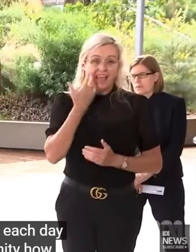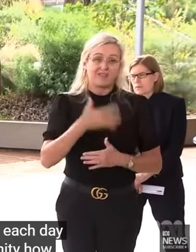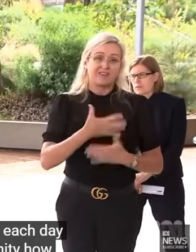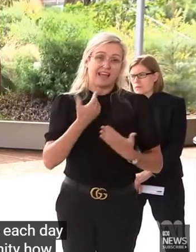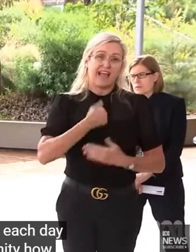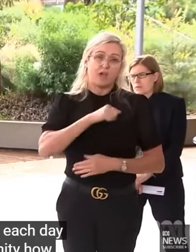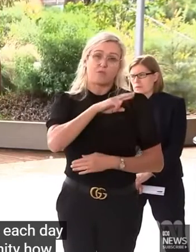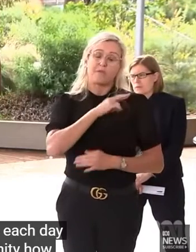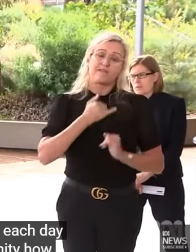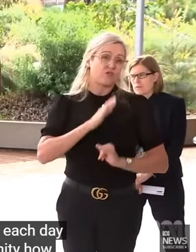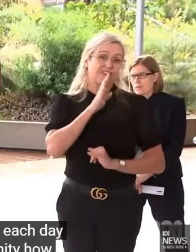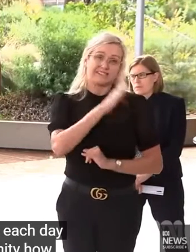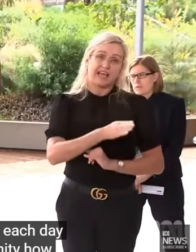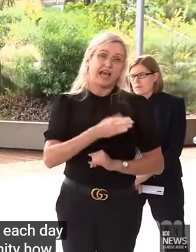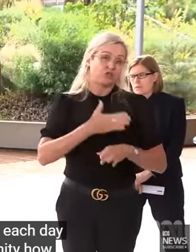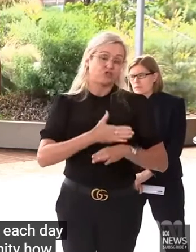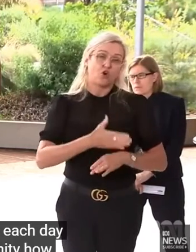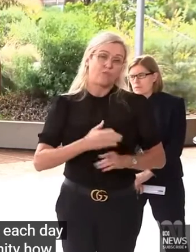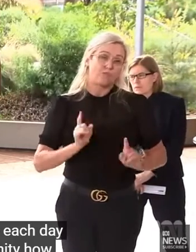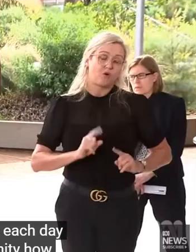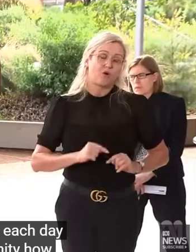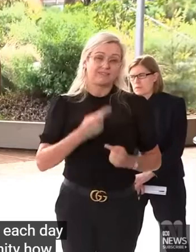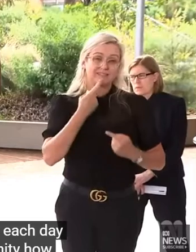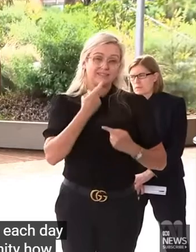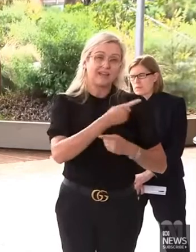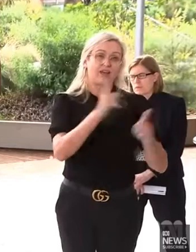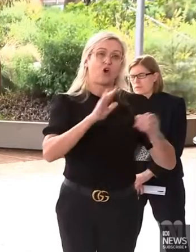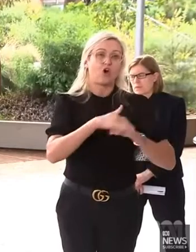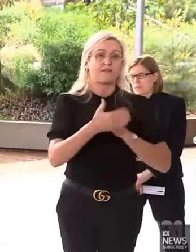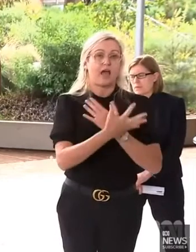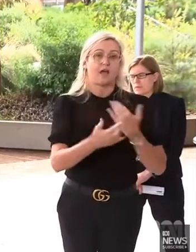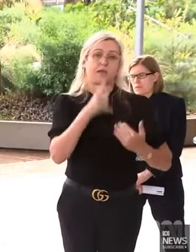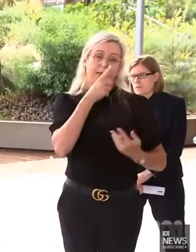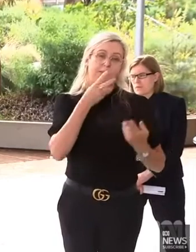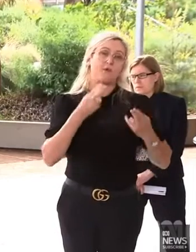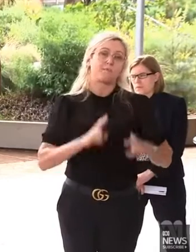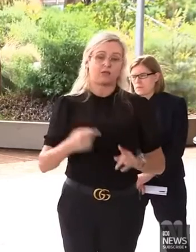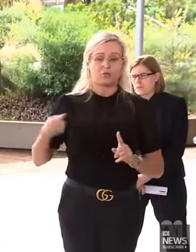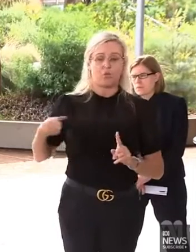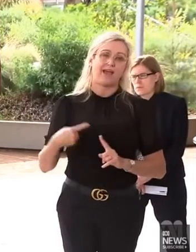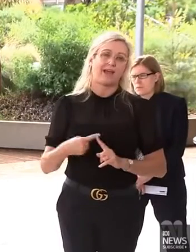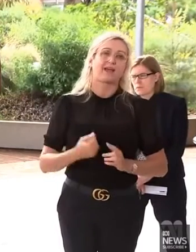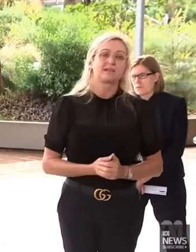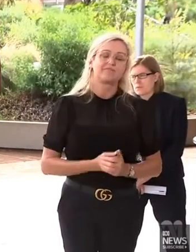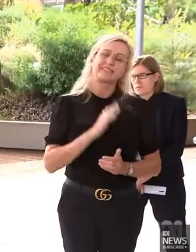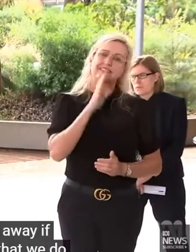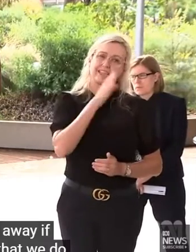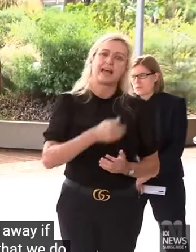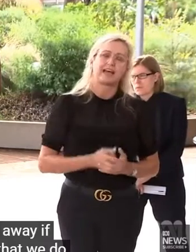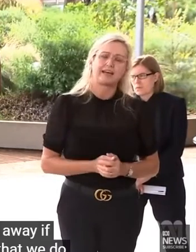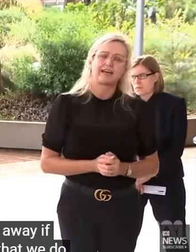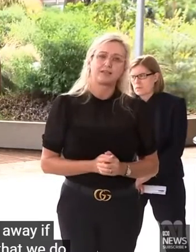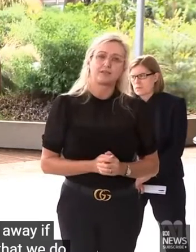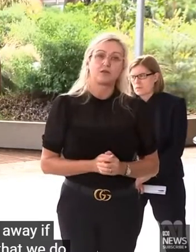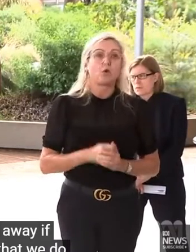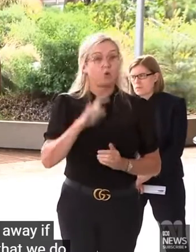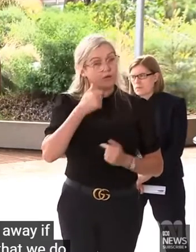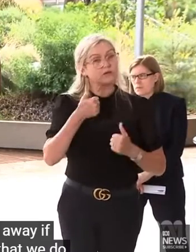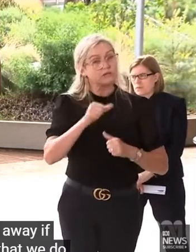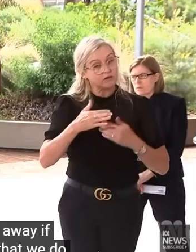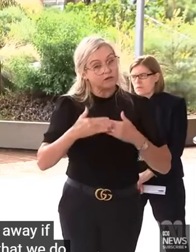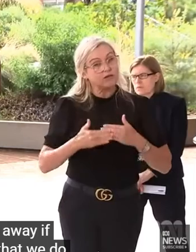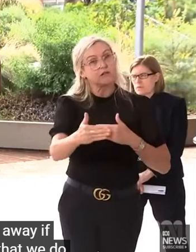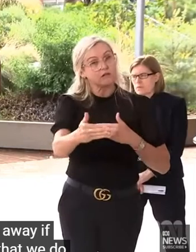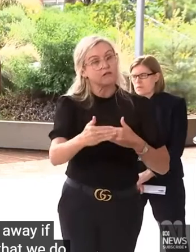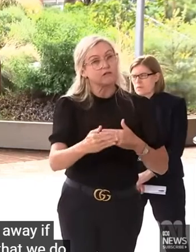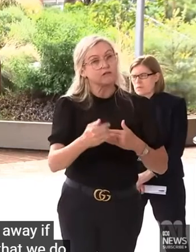day is to tell the community how many people have passed away, amongst other things that we do each day, and that will still continue. But